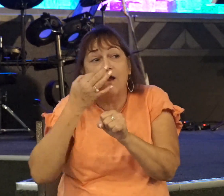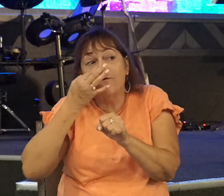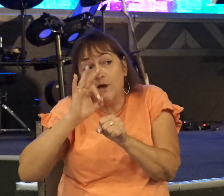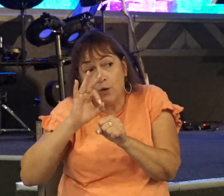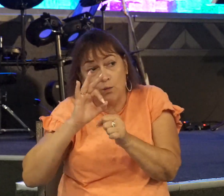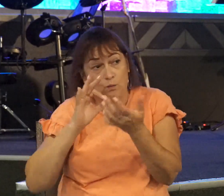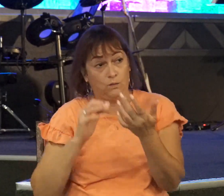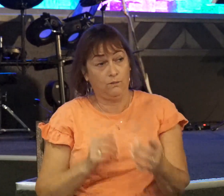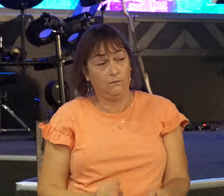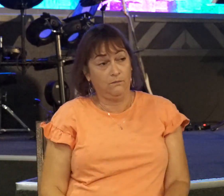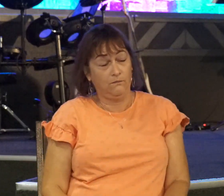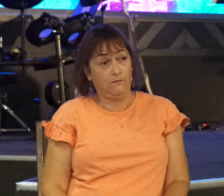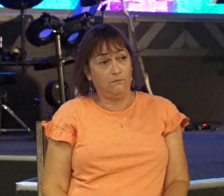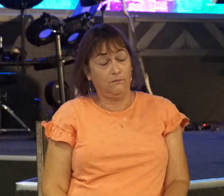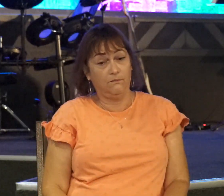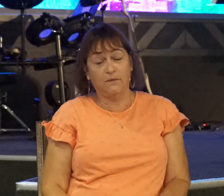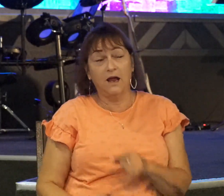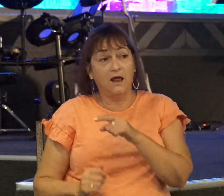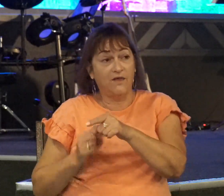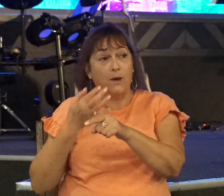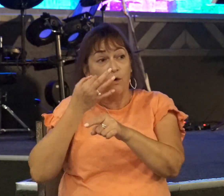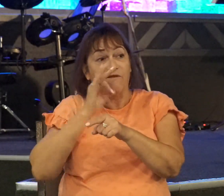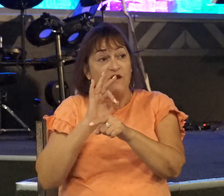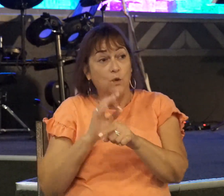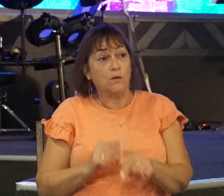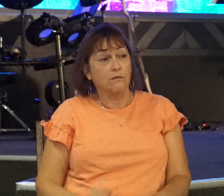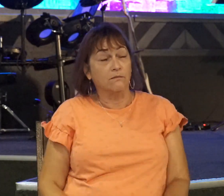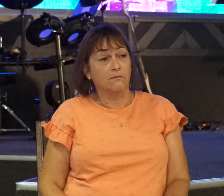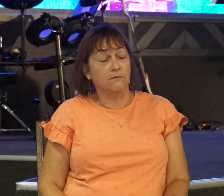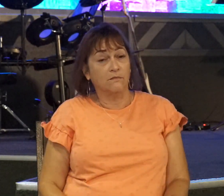They were the few. It was just two of them.